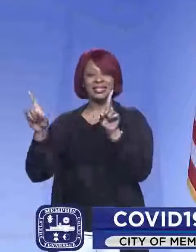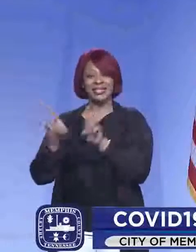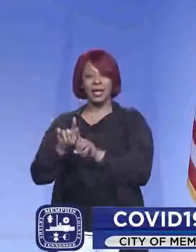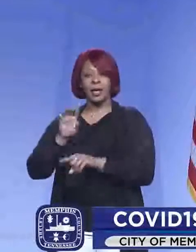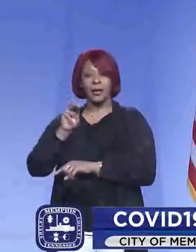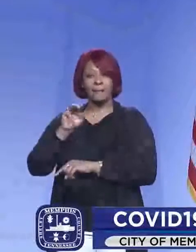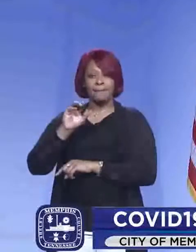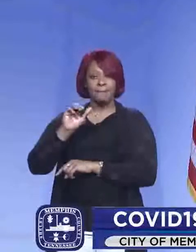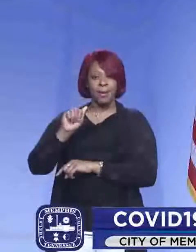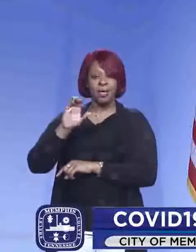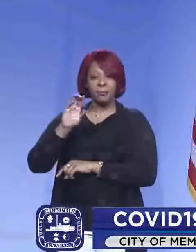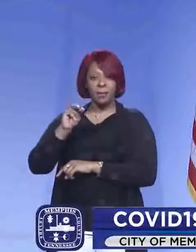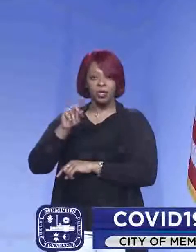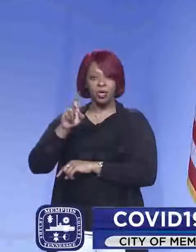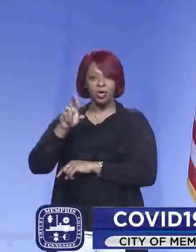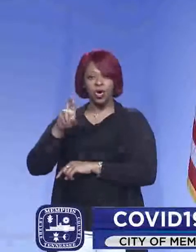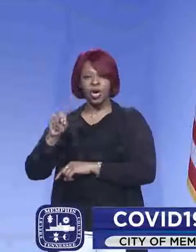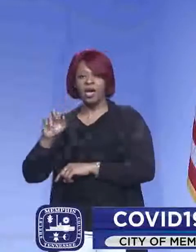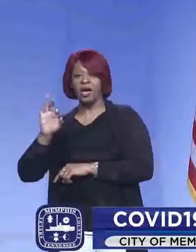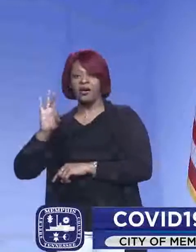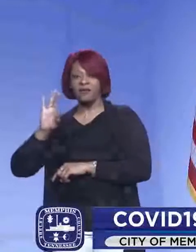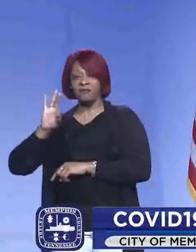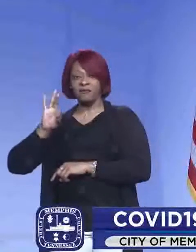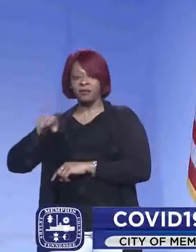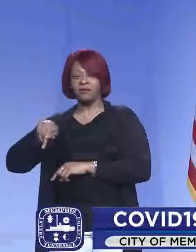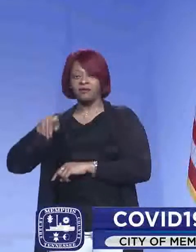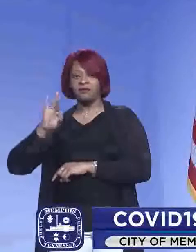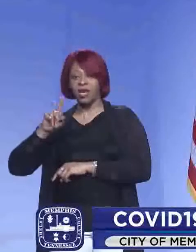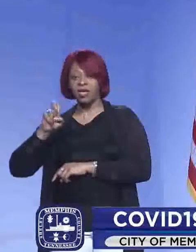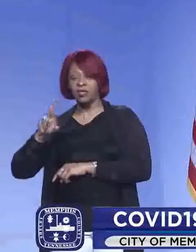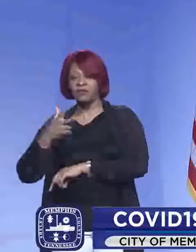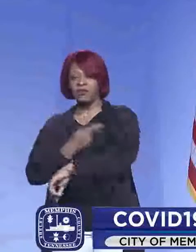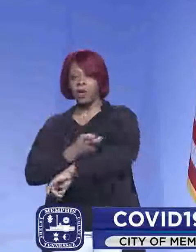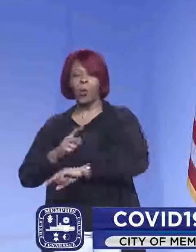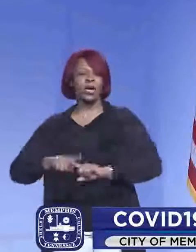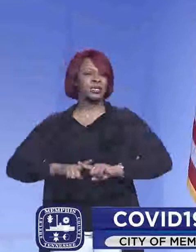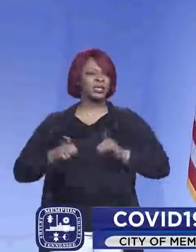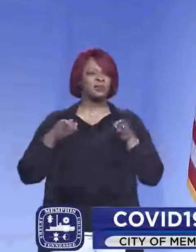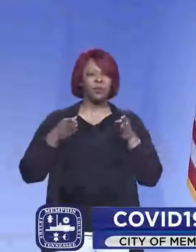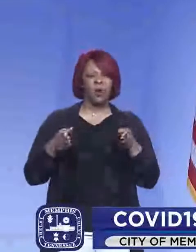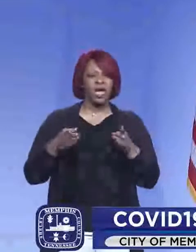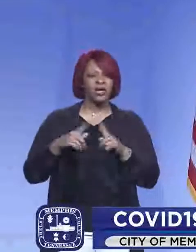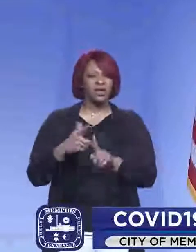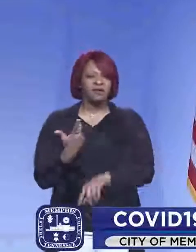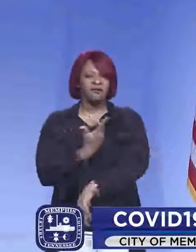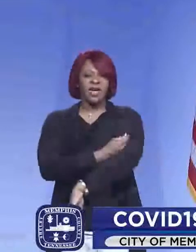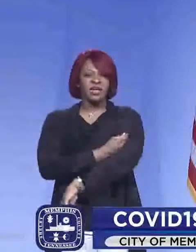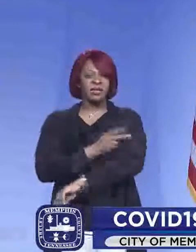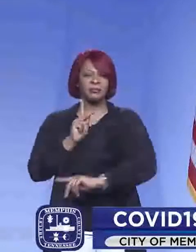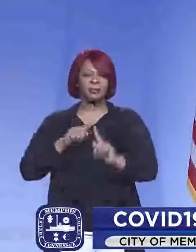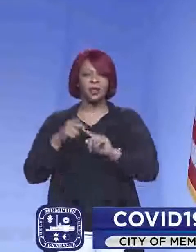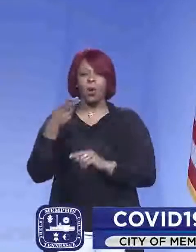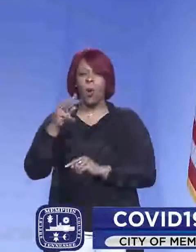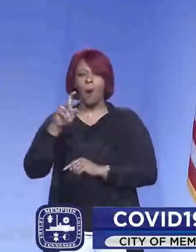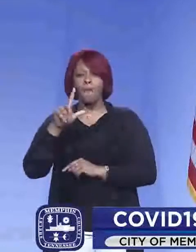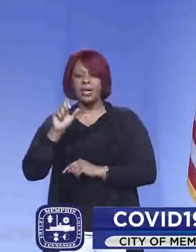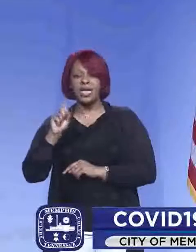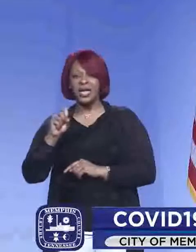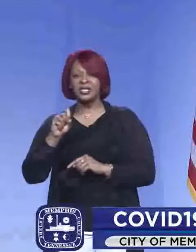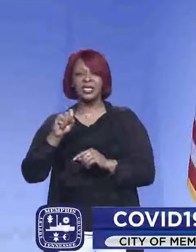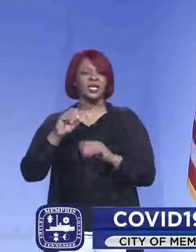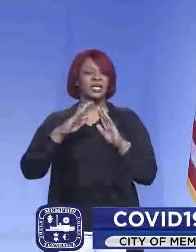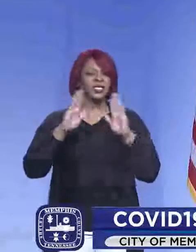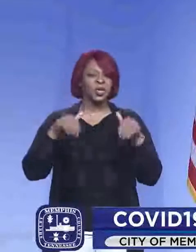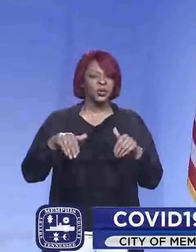Moderna and Pfizer vaccines, or if it might be given out differently. For example, to, um, homeless shelters to homebound